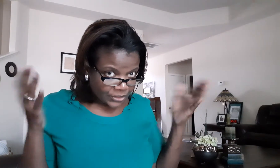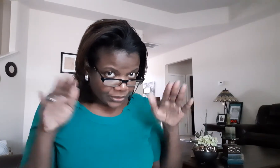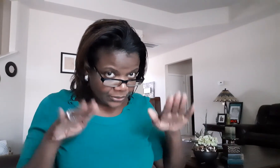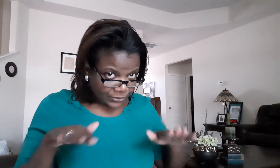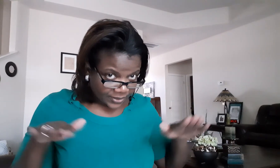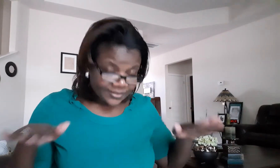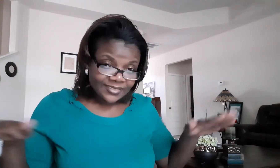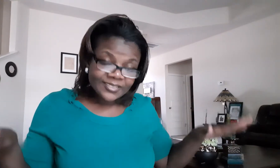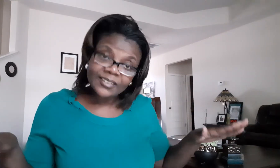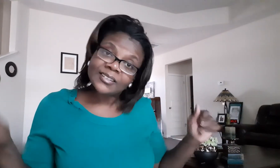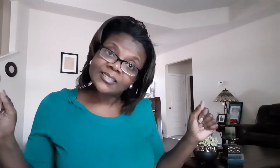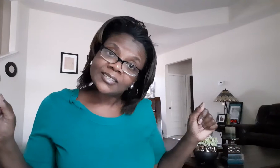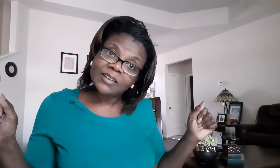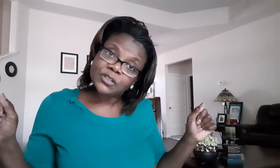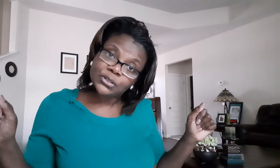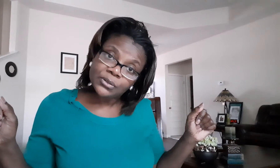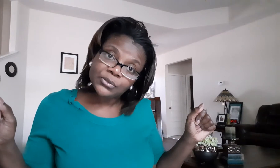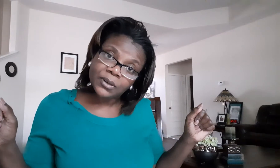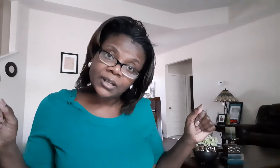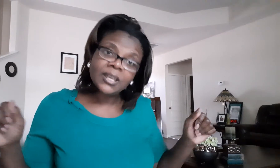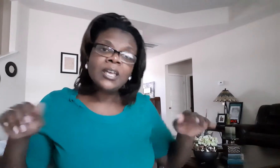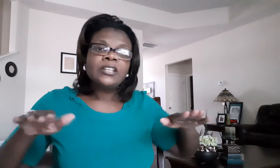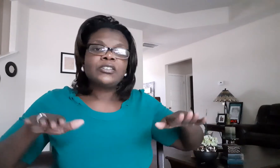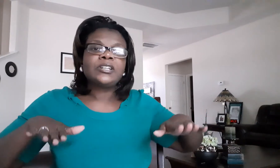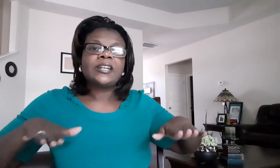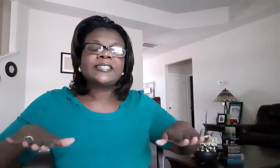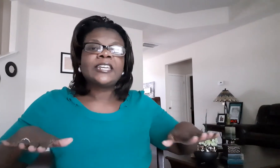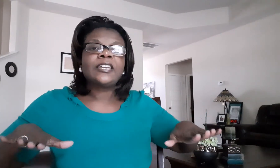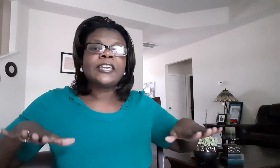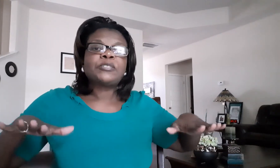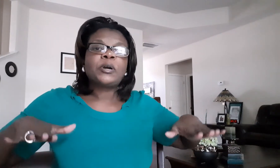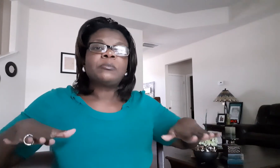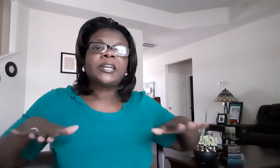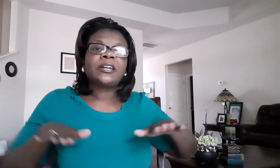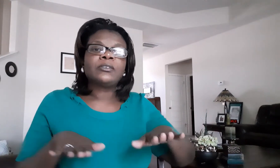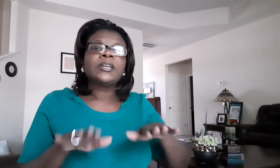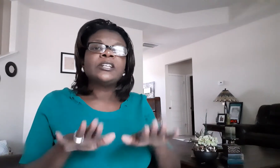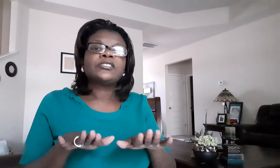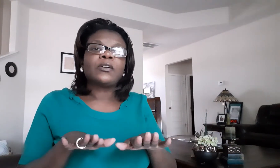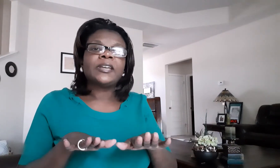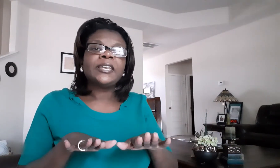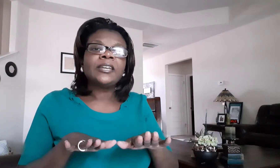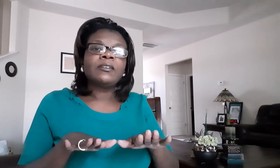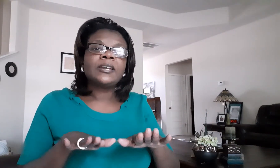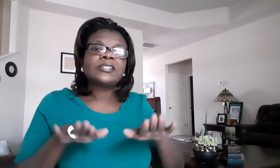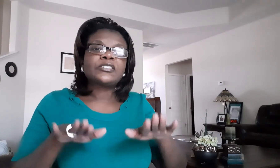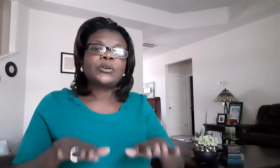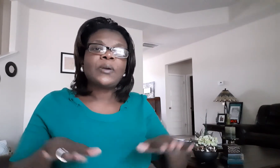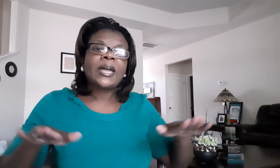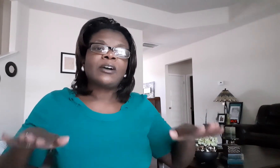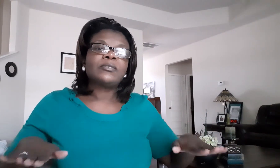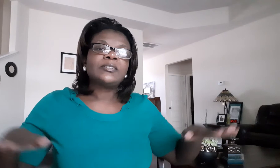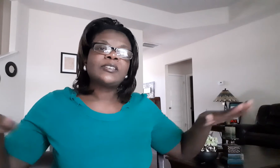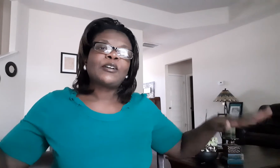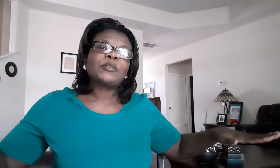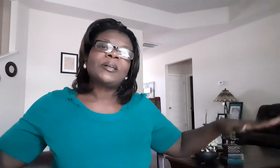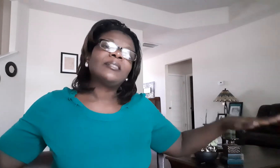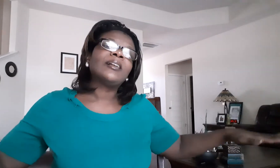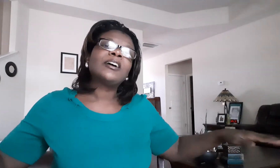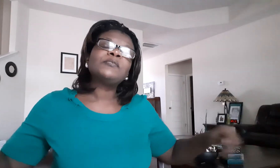children so this is time for children so you're going to take your hands palm down start here and just go out you're talking about a lot of